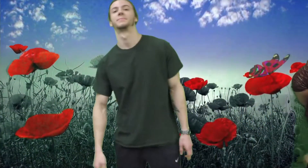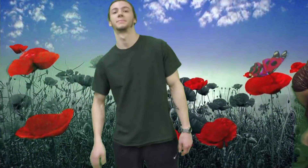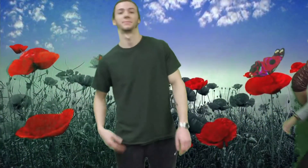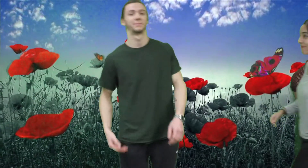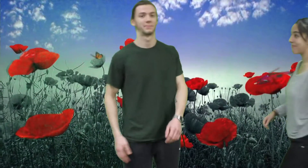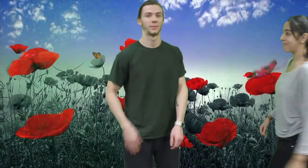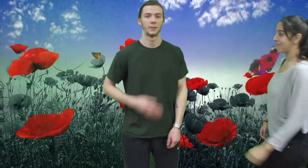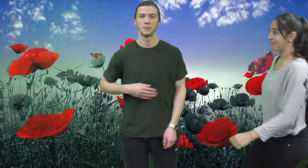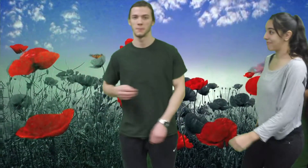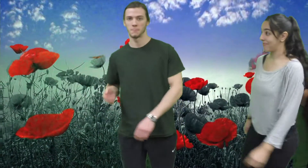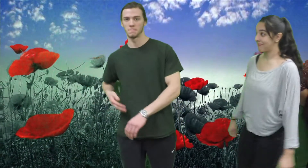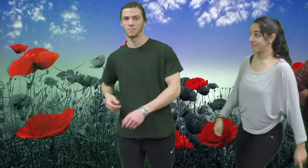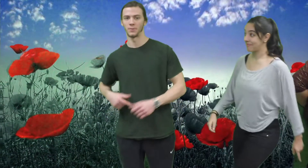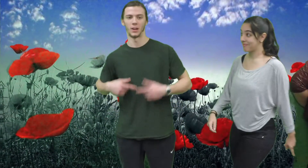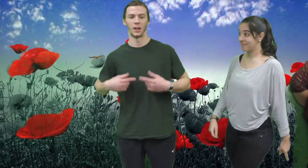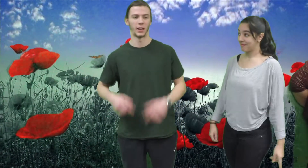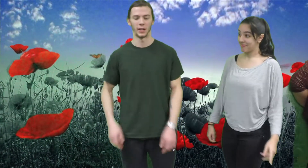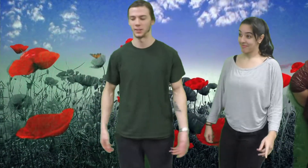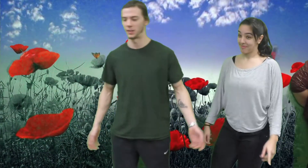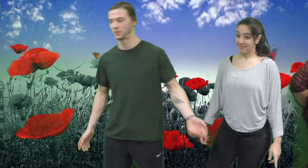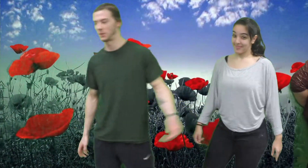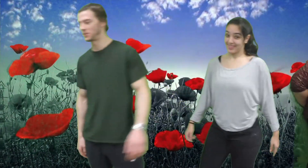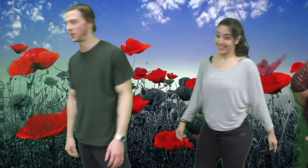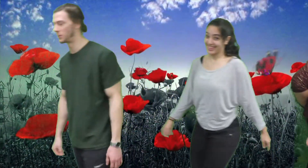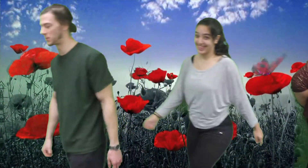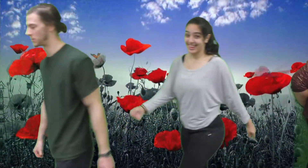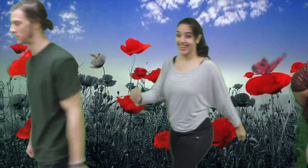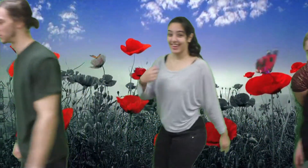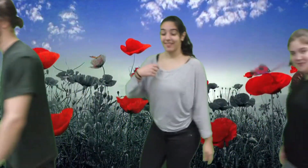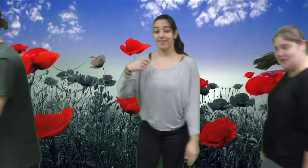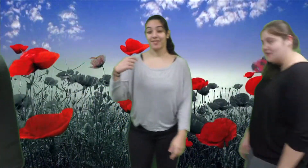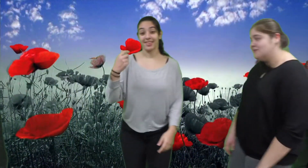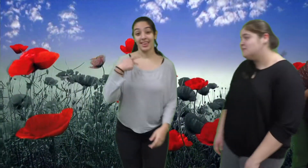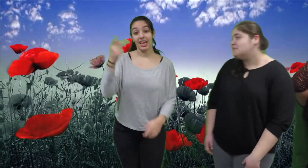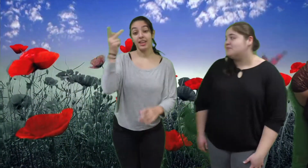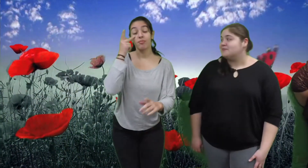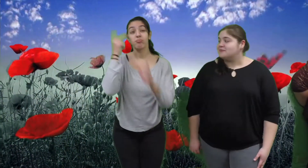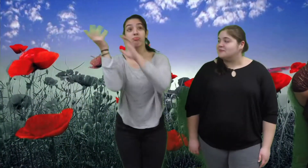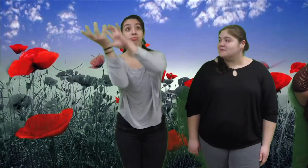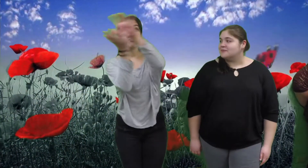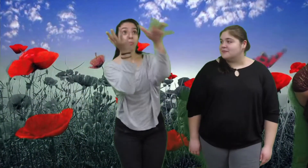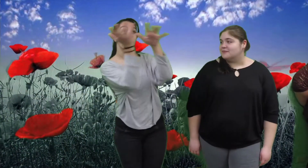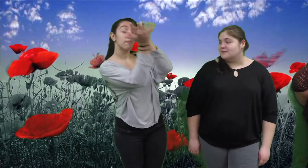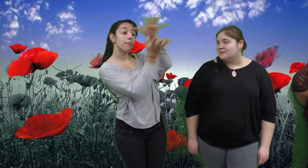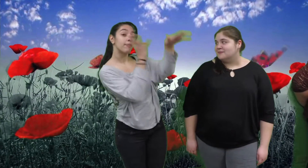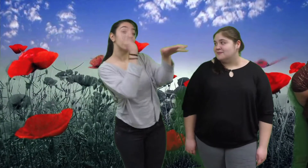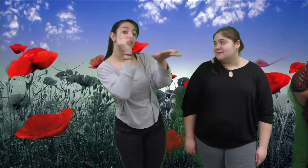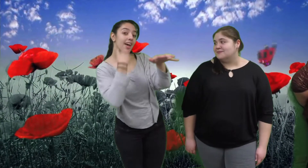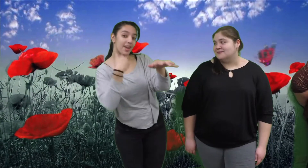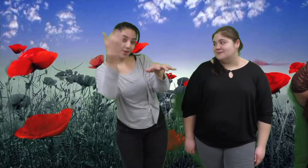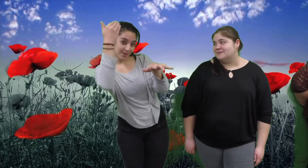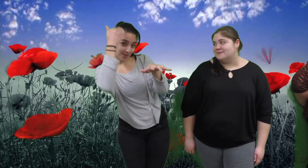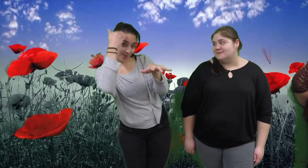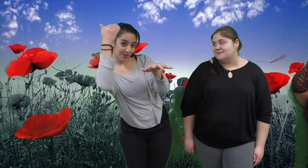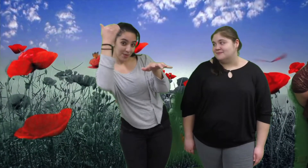Things are looking up And I know above the clouds the sun is shining